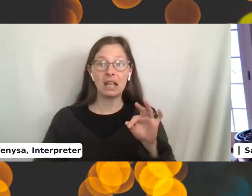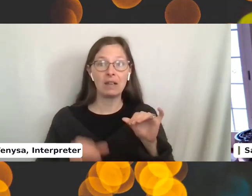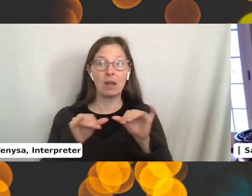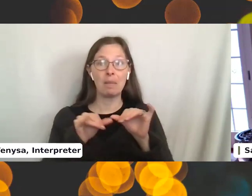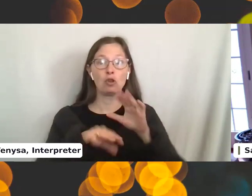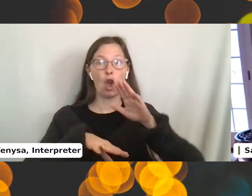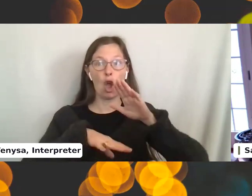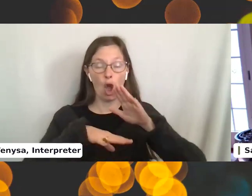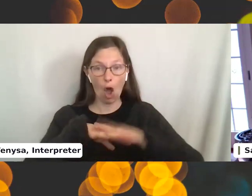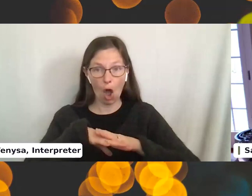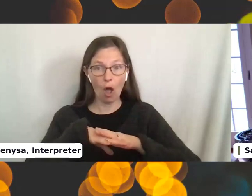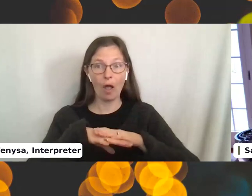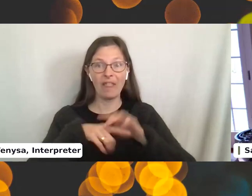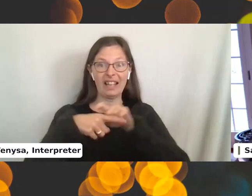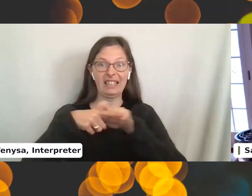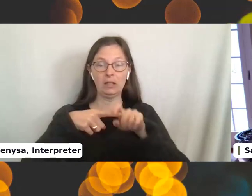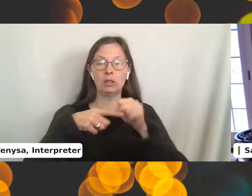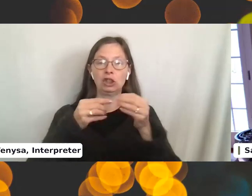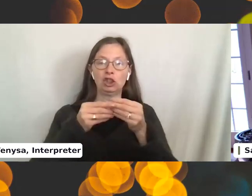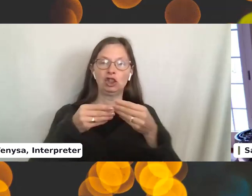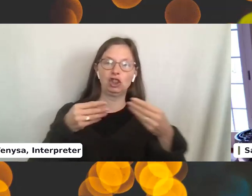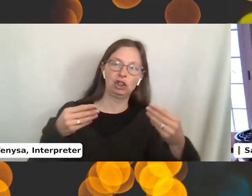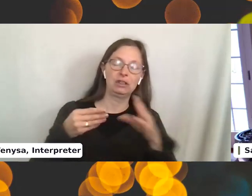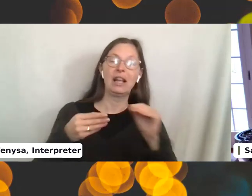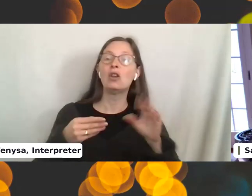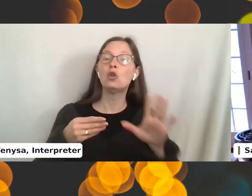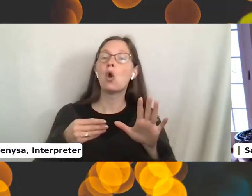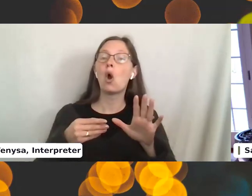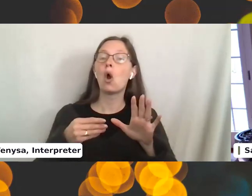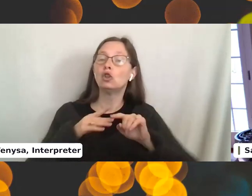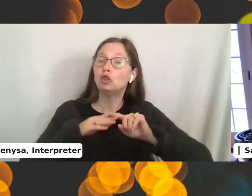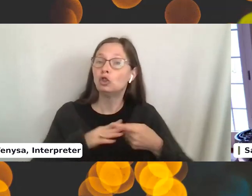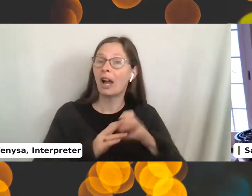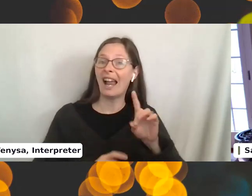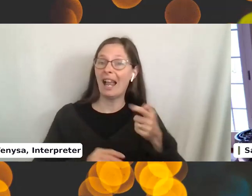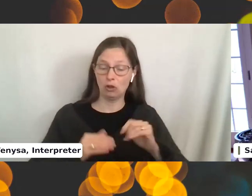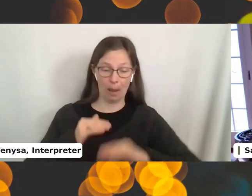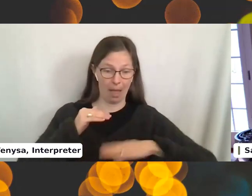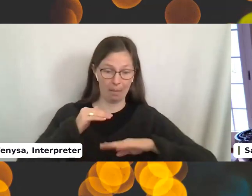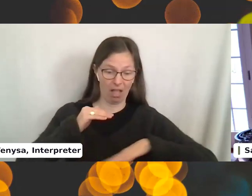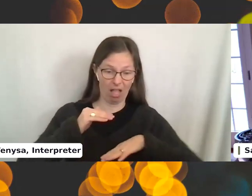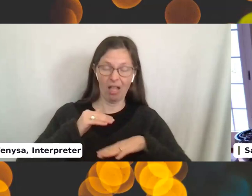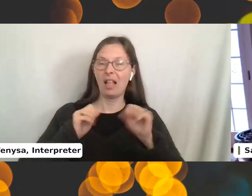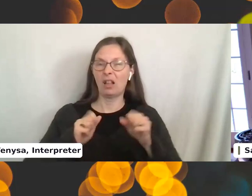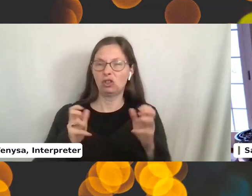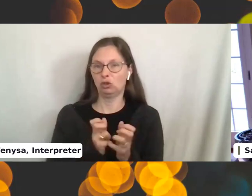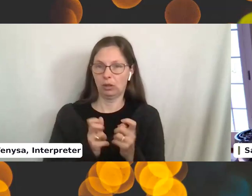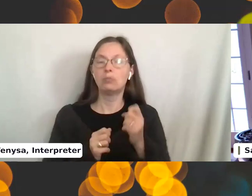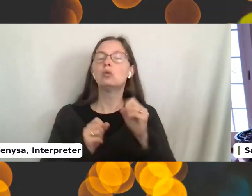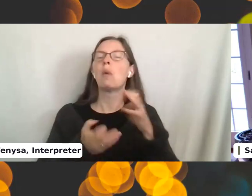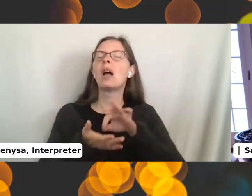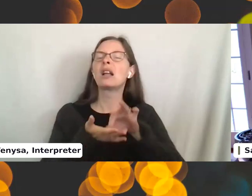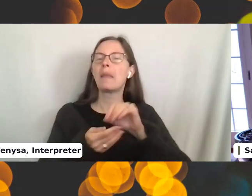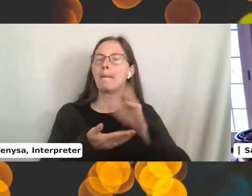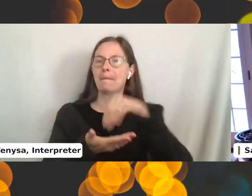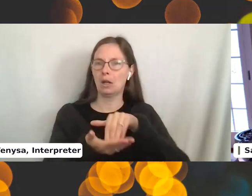apart a little and the cast on edge can be contracted a little. So you want to measure right in the middle and you want to count how many stitches across and